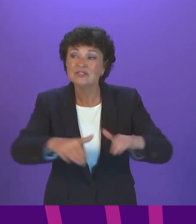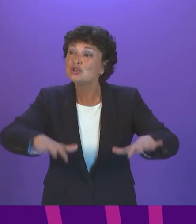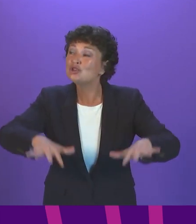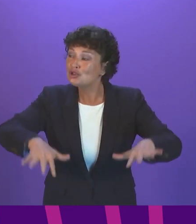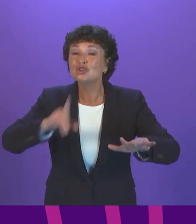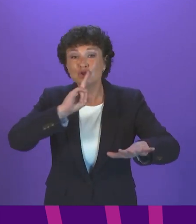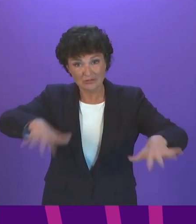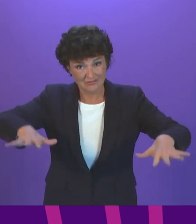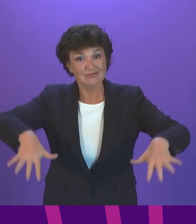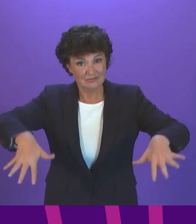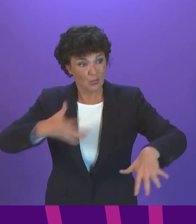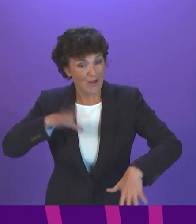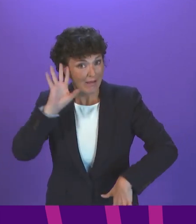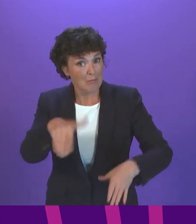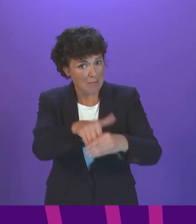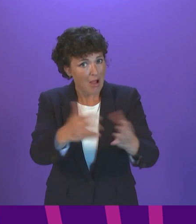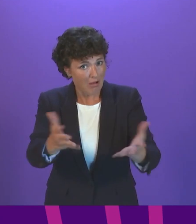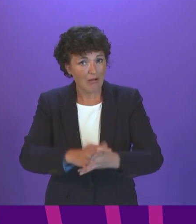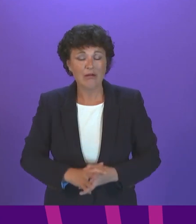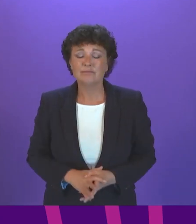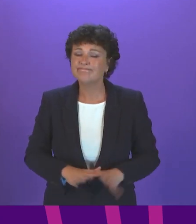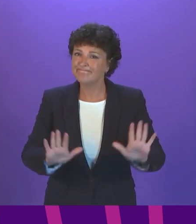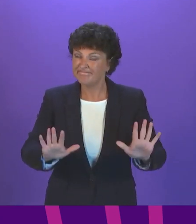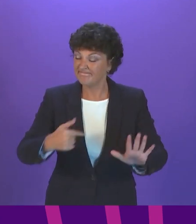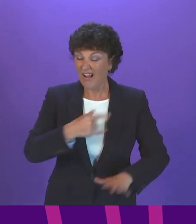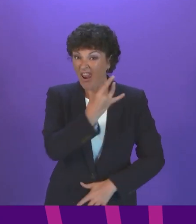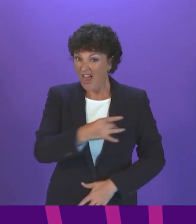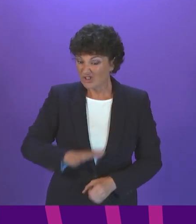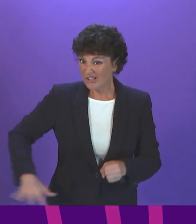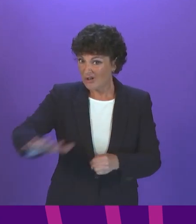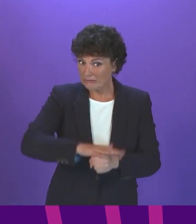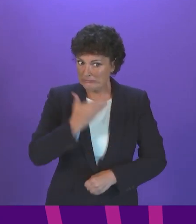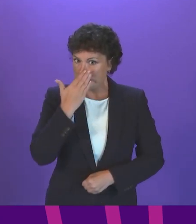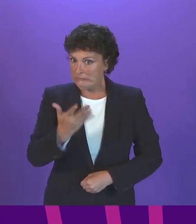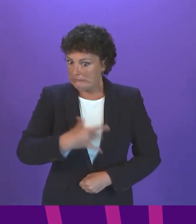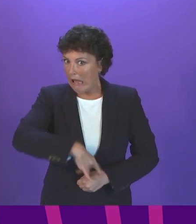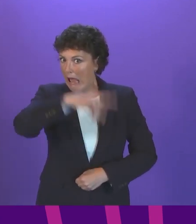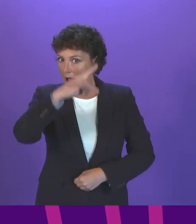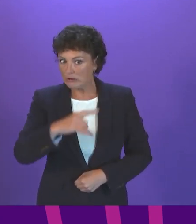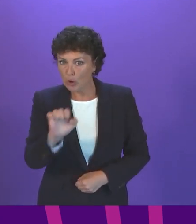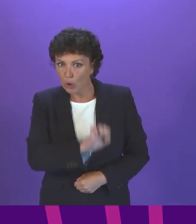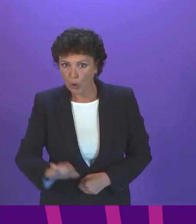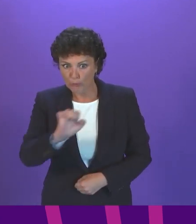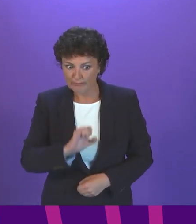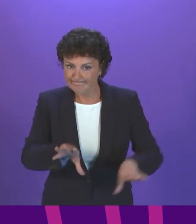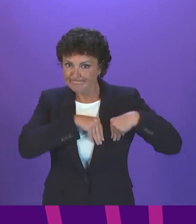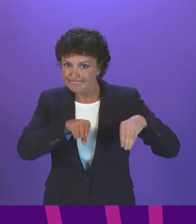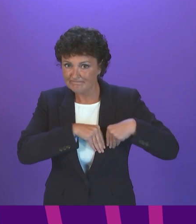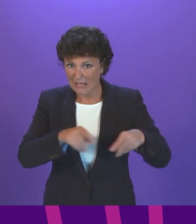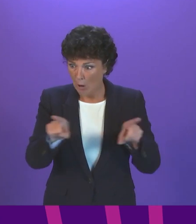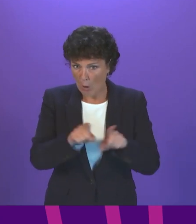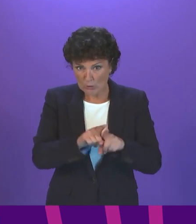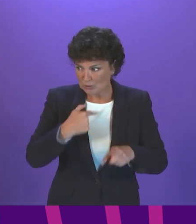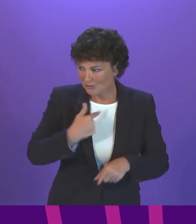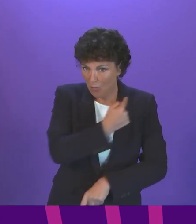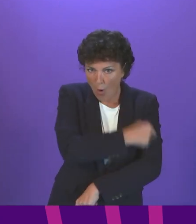can we please hear the Member? Thank you. With new Covid cases in Laniardshire still the highest in Europe and with proportionally higher levels of A&E attendance